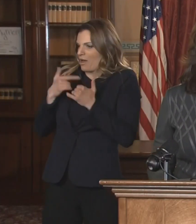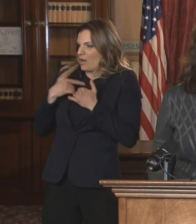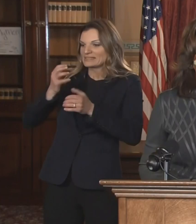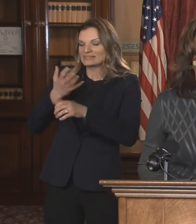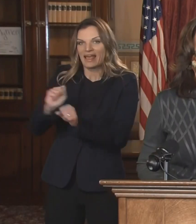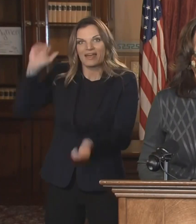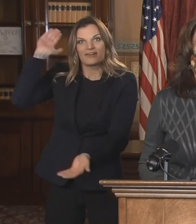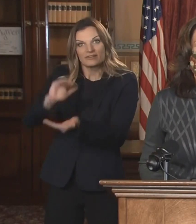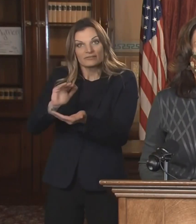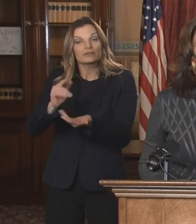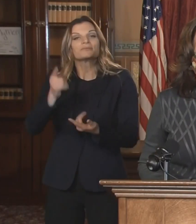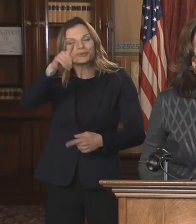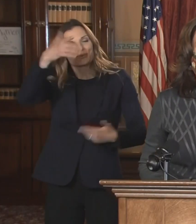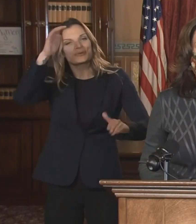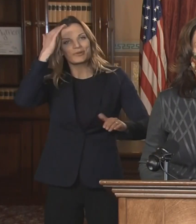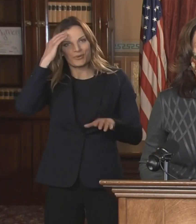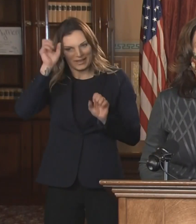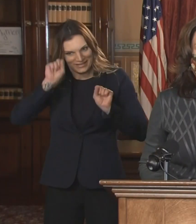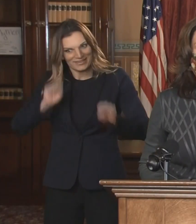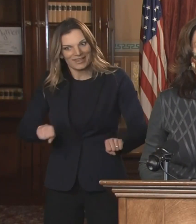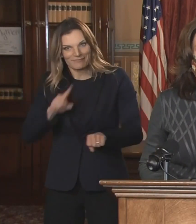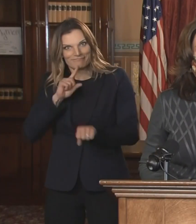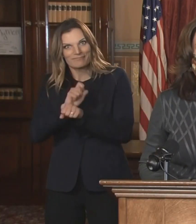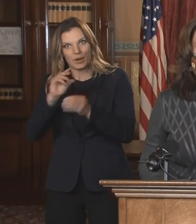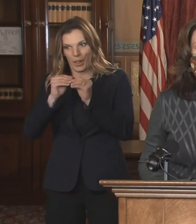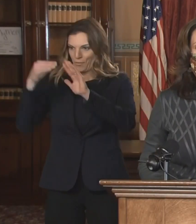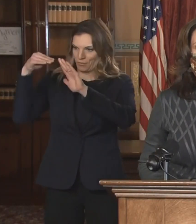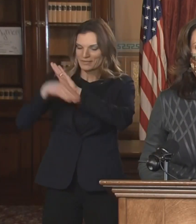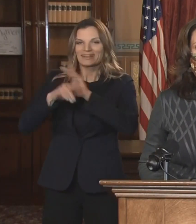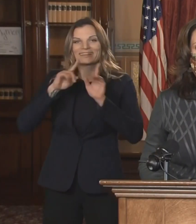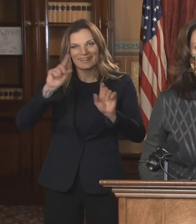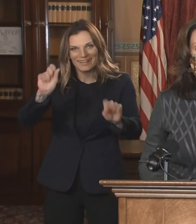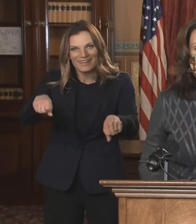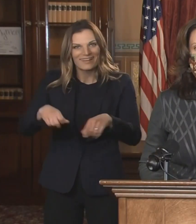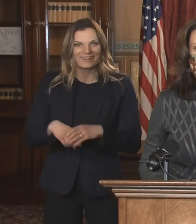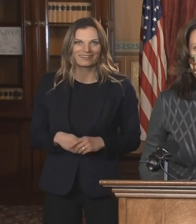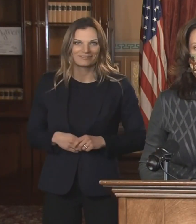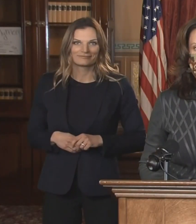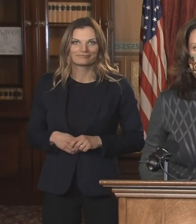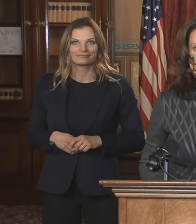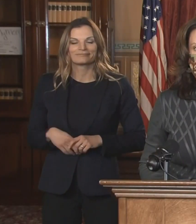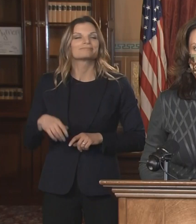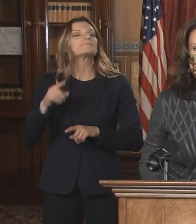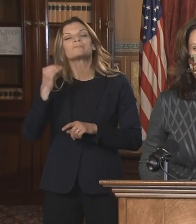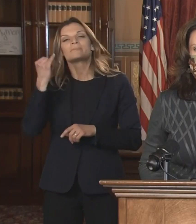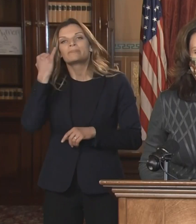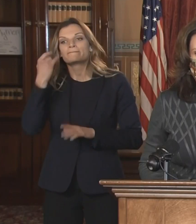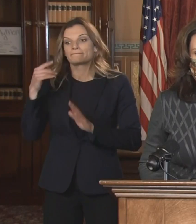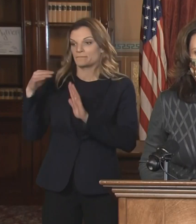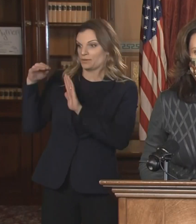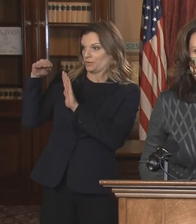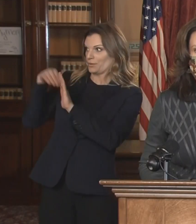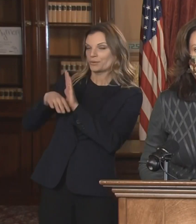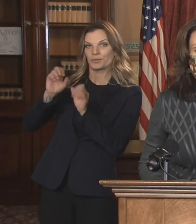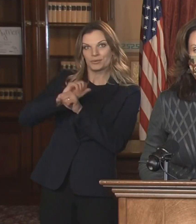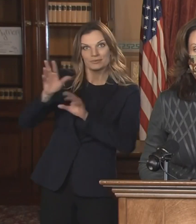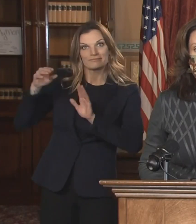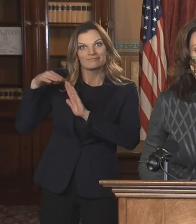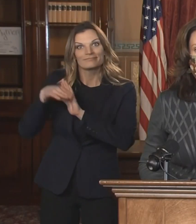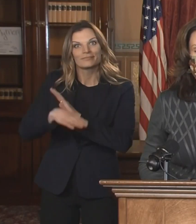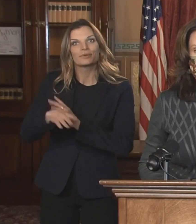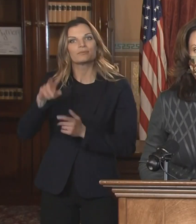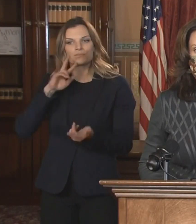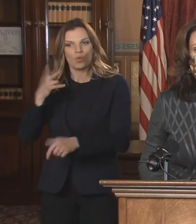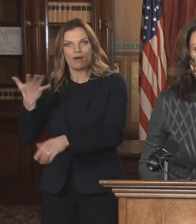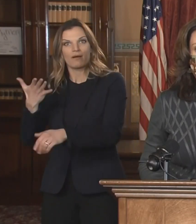everyone does their part, we'll see these numbers can, you know, drop and we'll be in a stronger position, both for our health systems that are